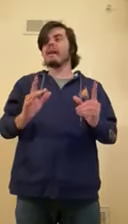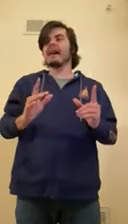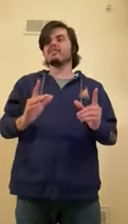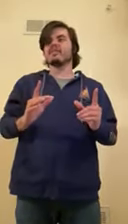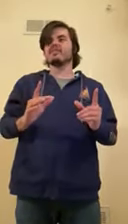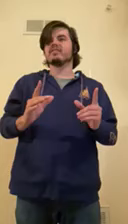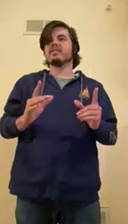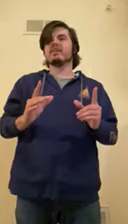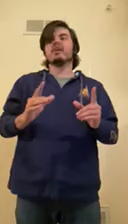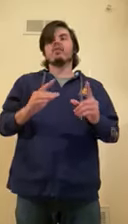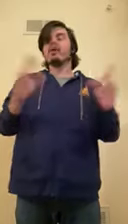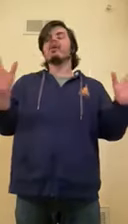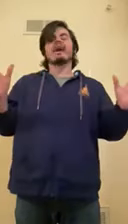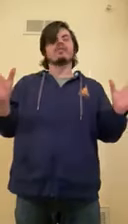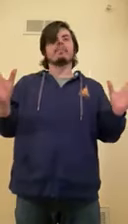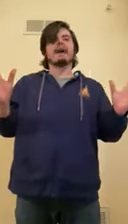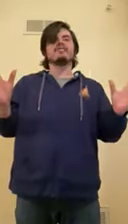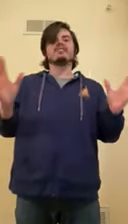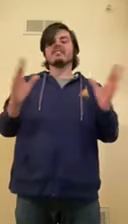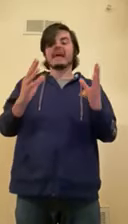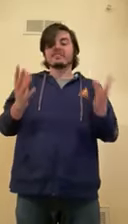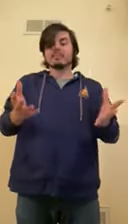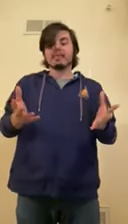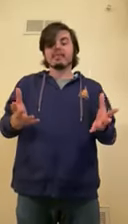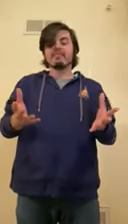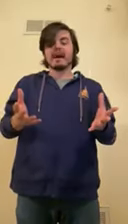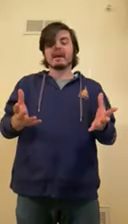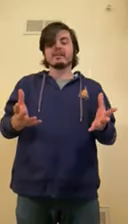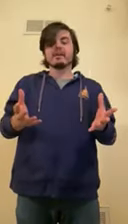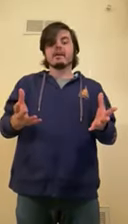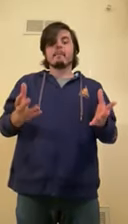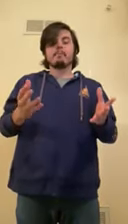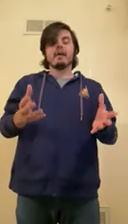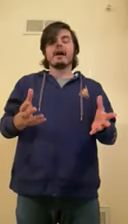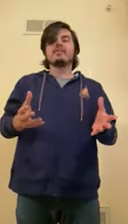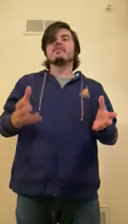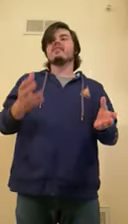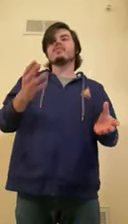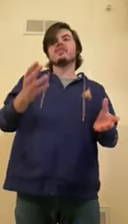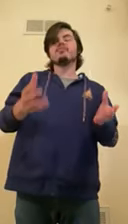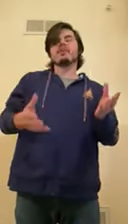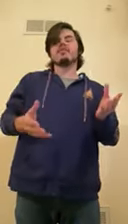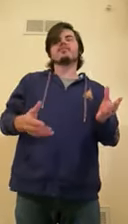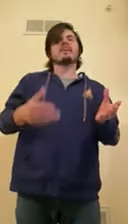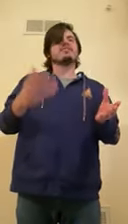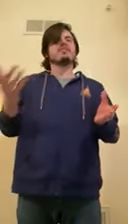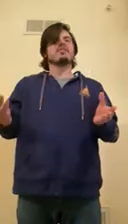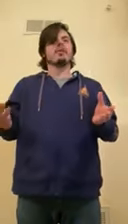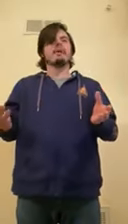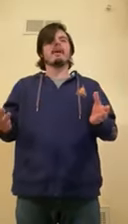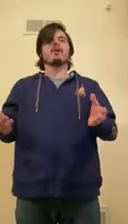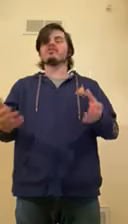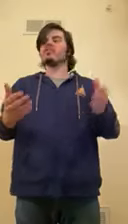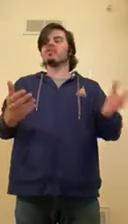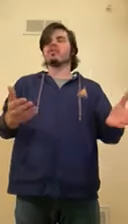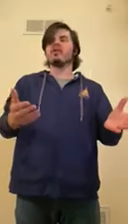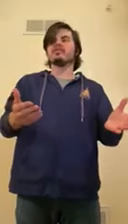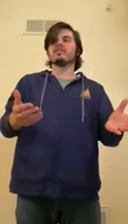biases. We all have our biases and that's completely fine, but some shows like Stephen Colbert or Tucker Carlson